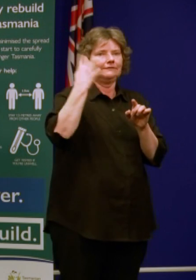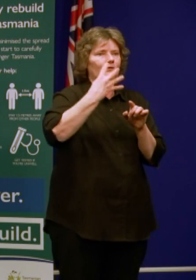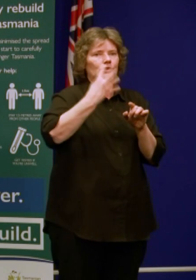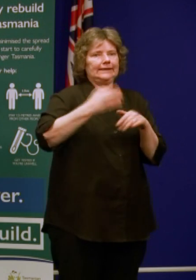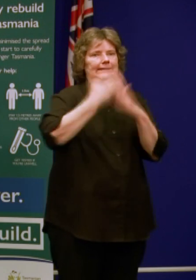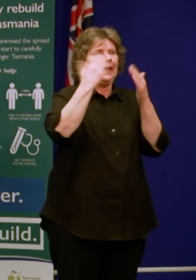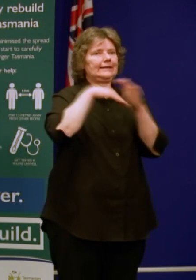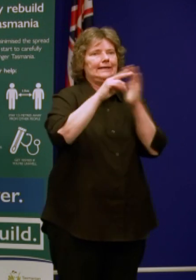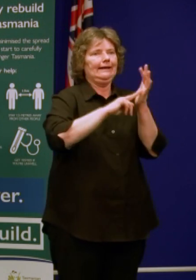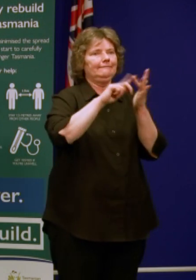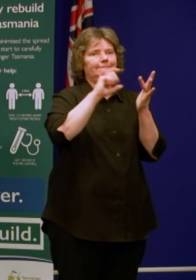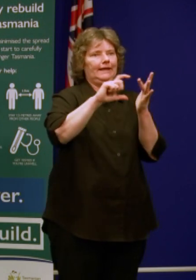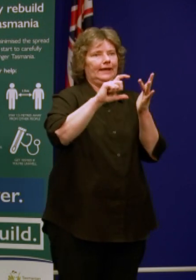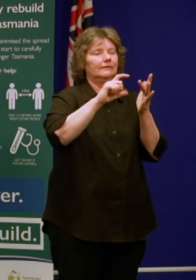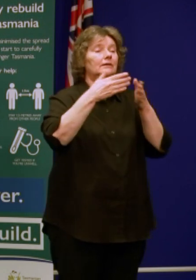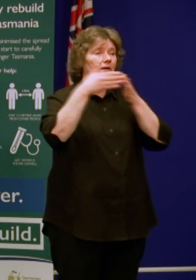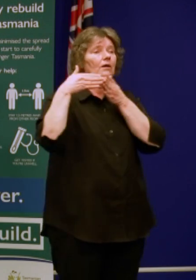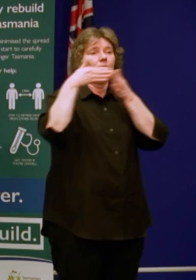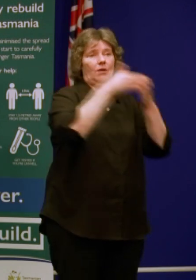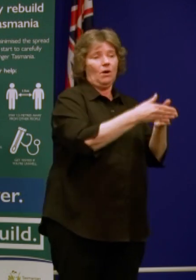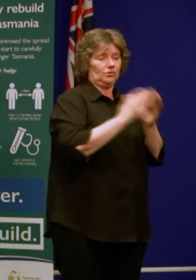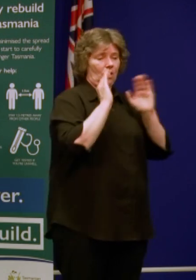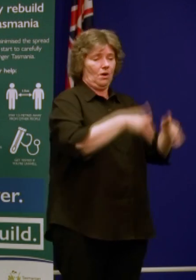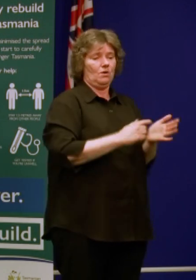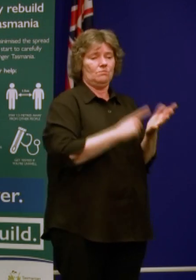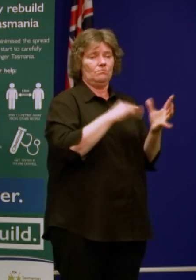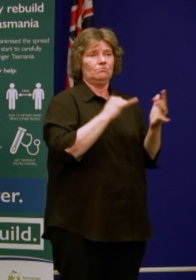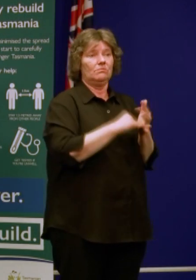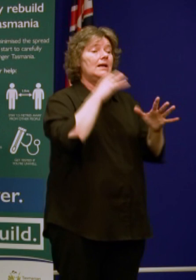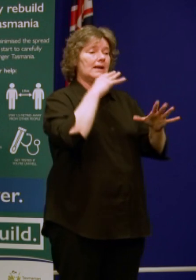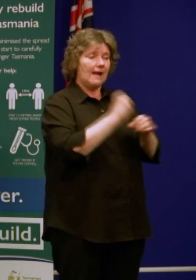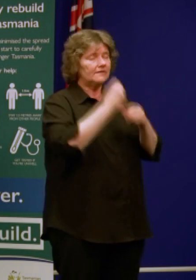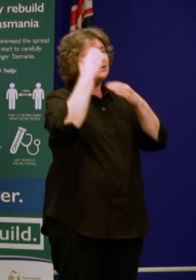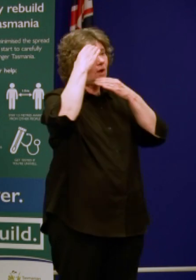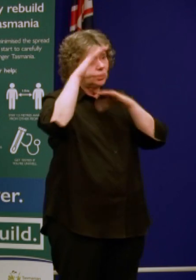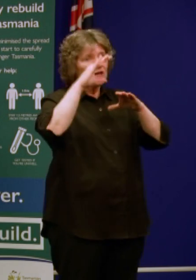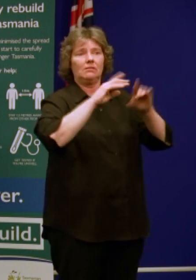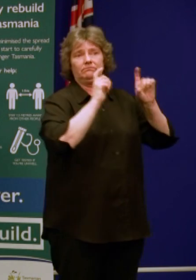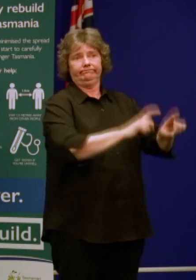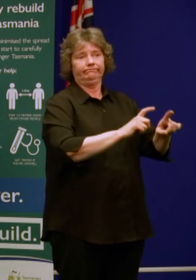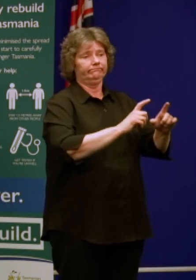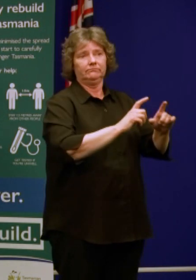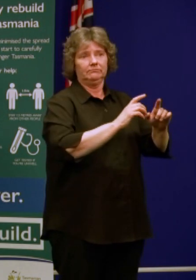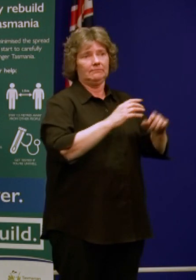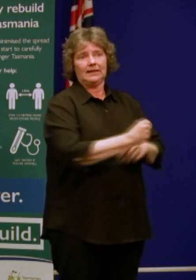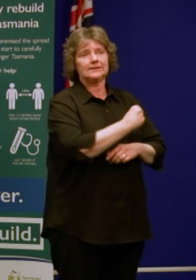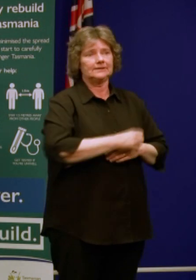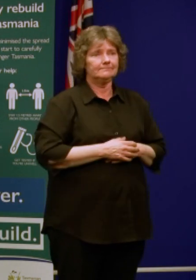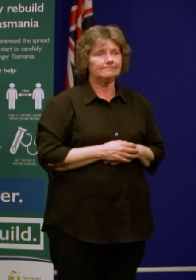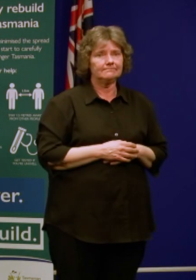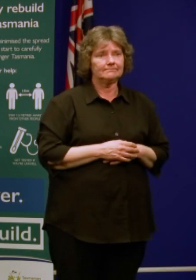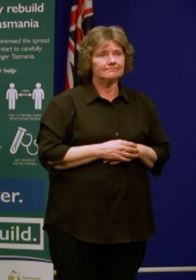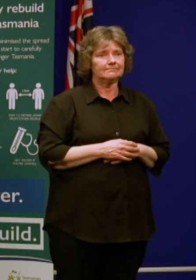on the spirit, then they will be quarantined in a government hotel as well. The rules remain